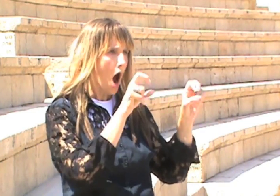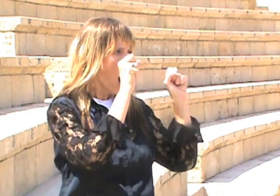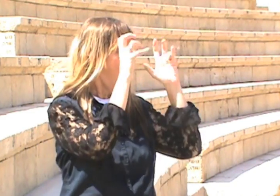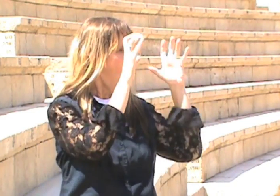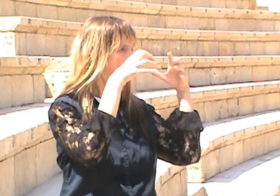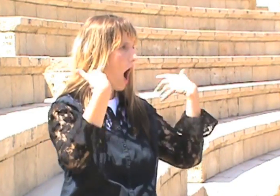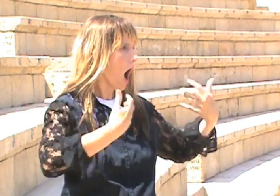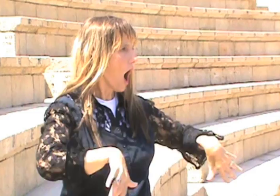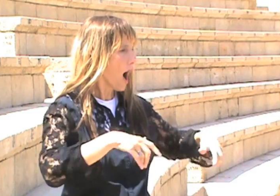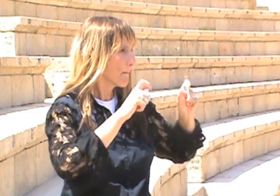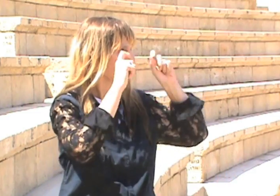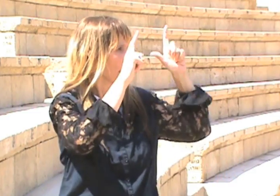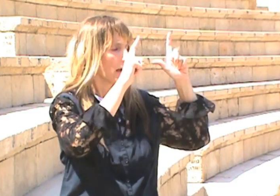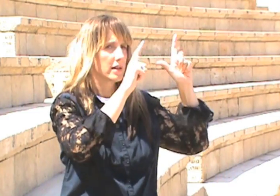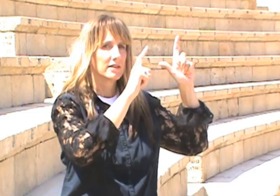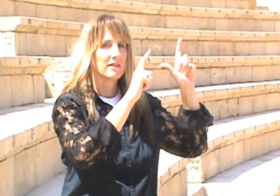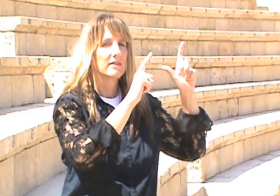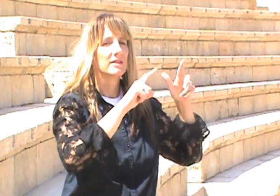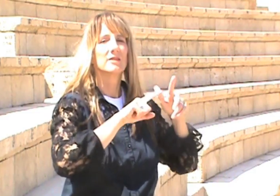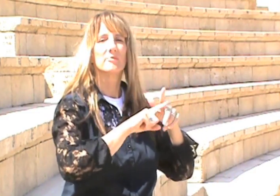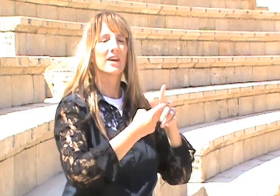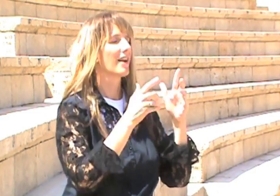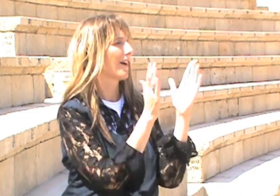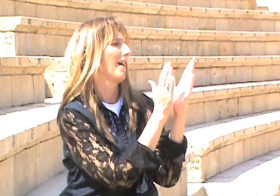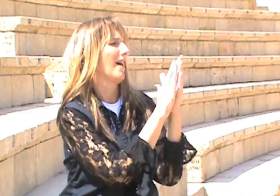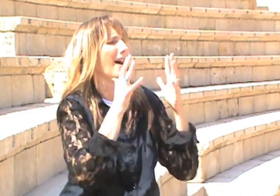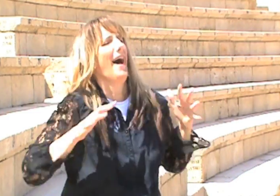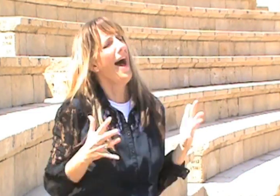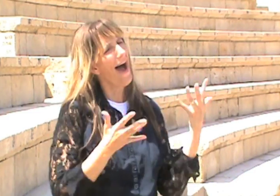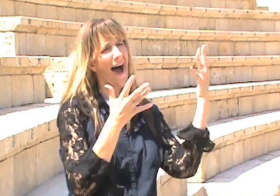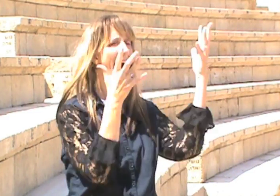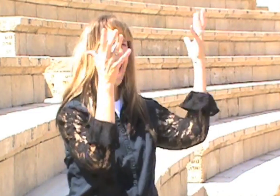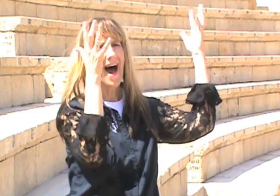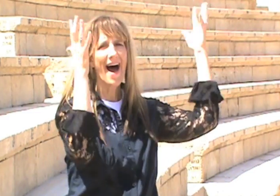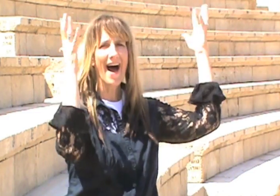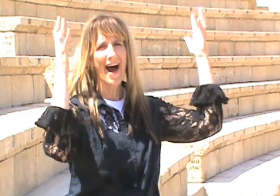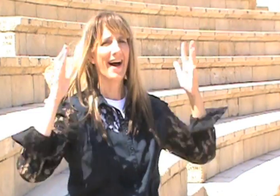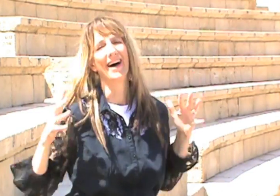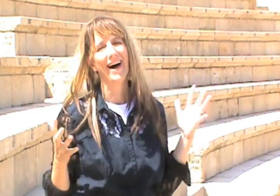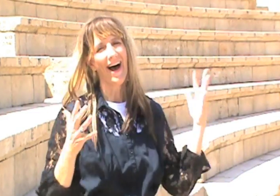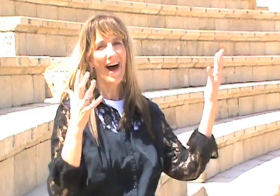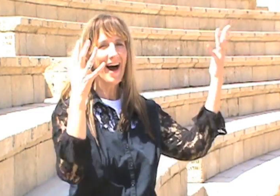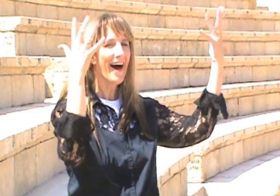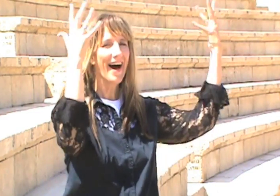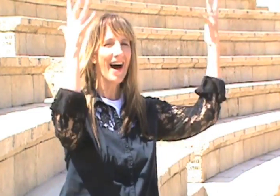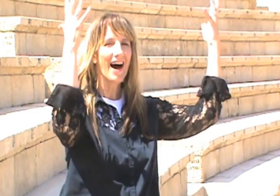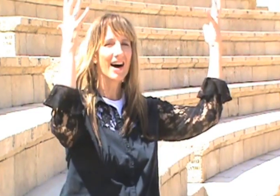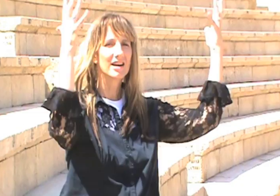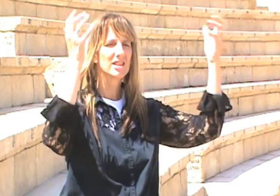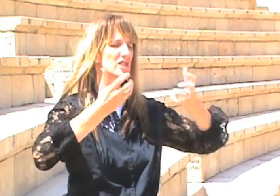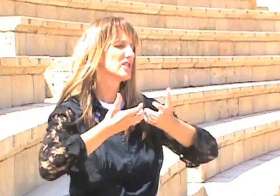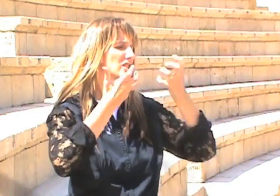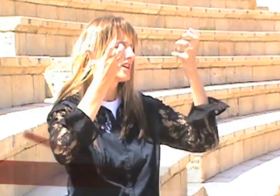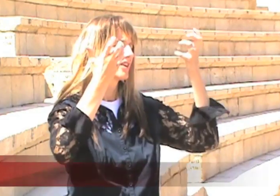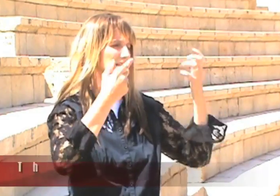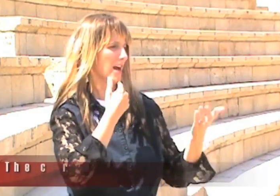were just full. And the people were so shocked. And they were going, oh, praise you, King, praise you, King. And they were